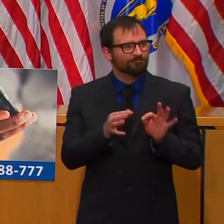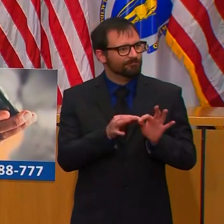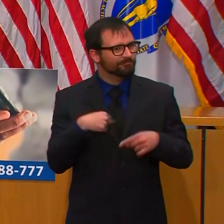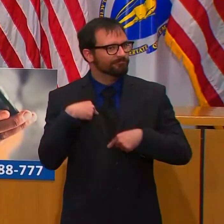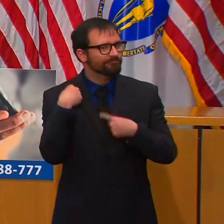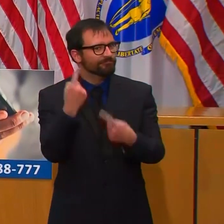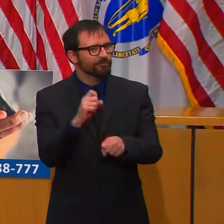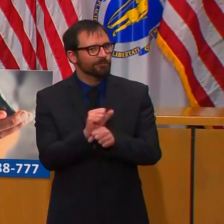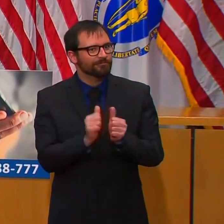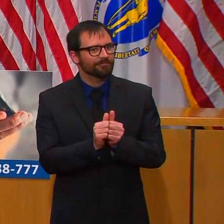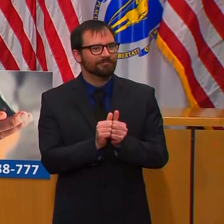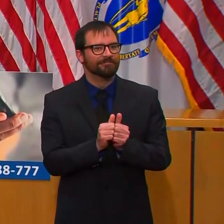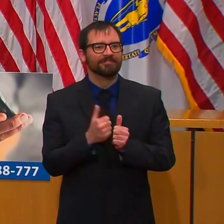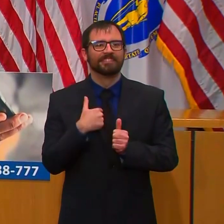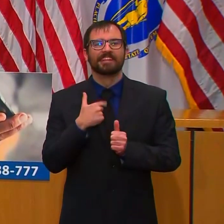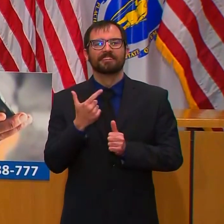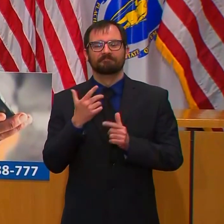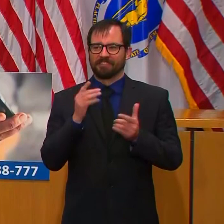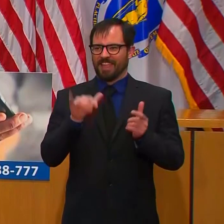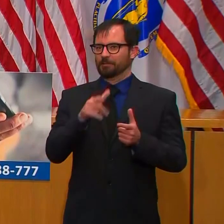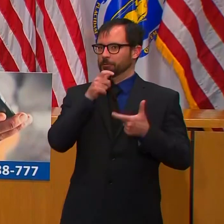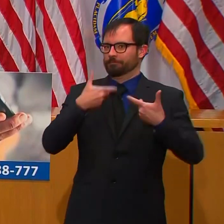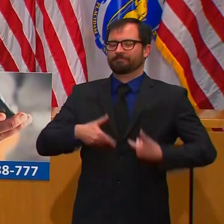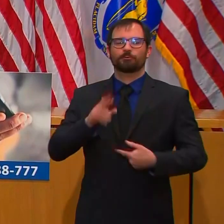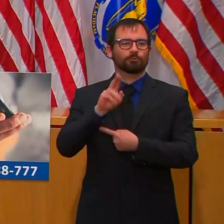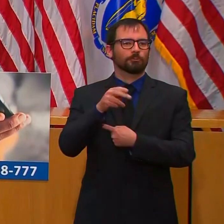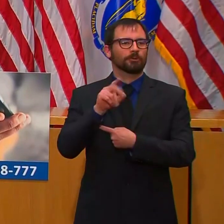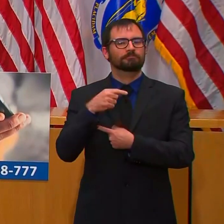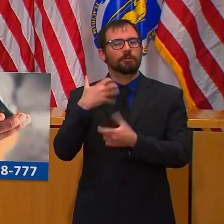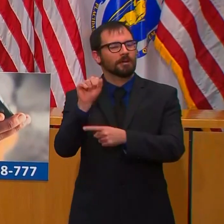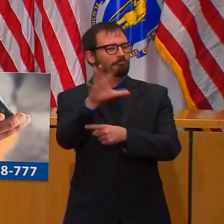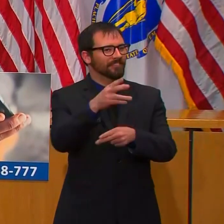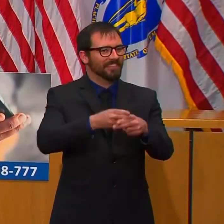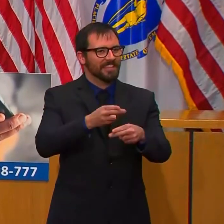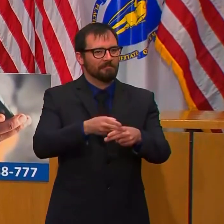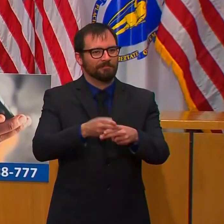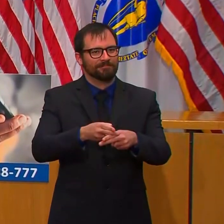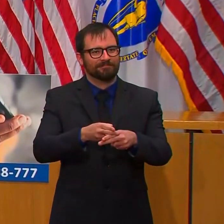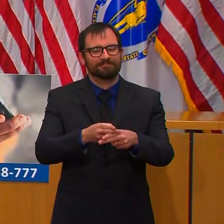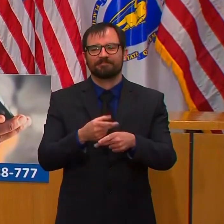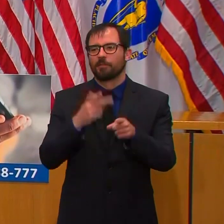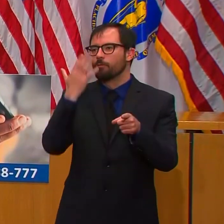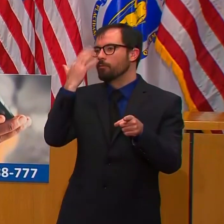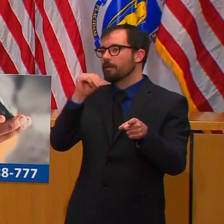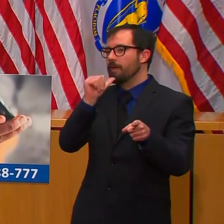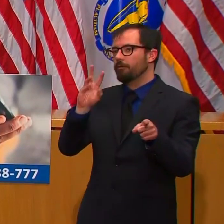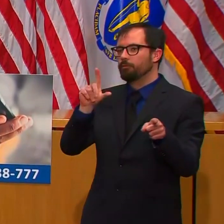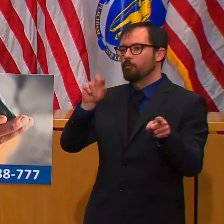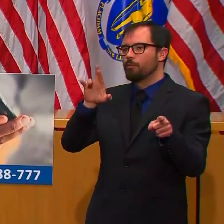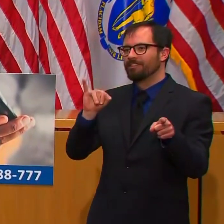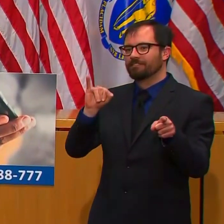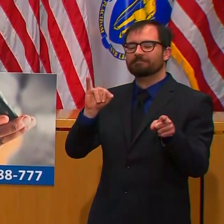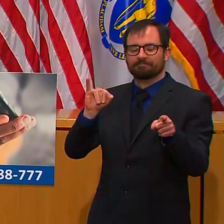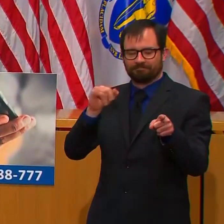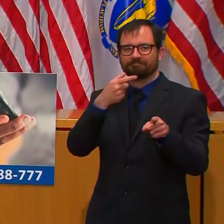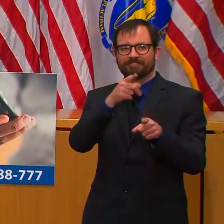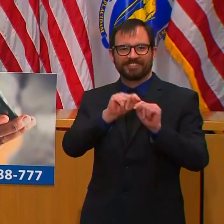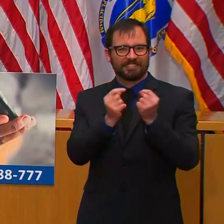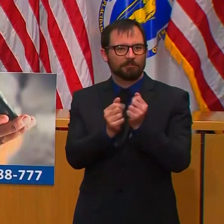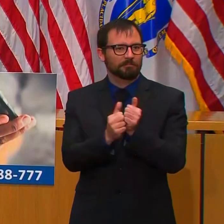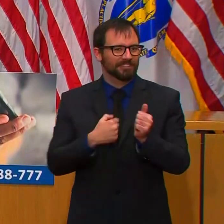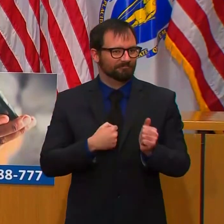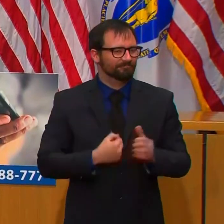is Rupert and this is Lori. And we very much appreciate your help and your support.